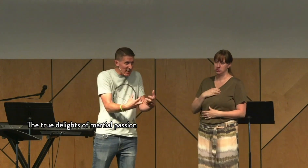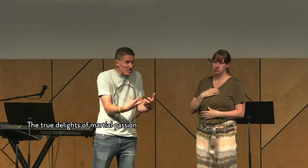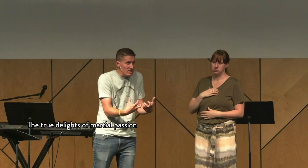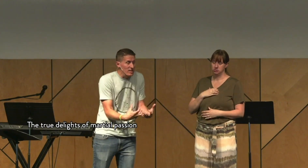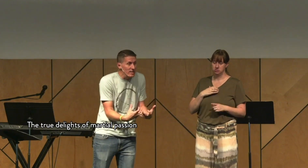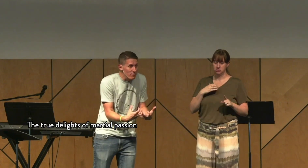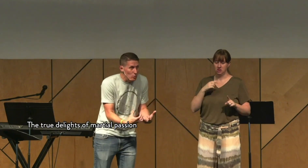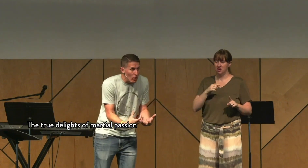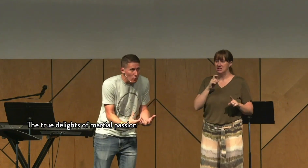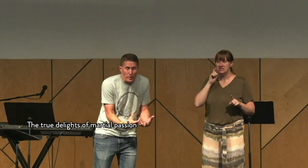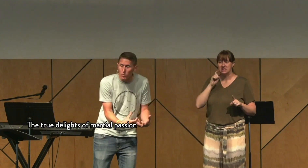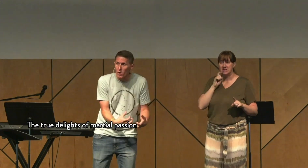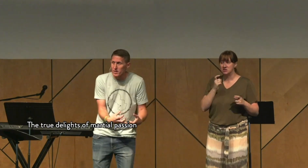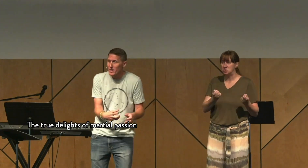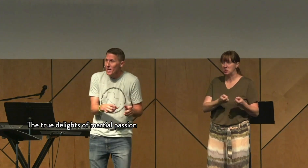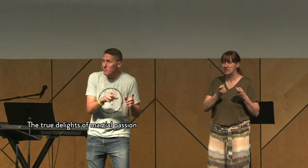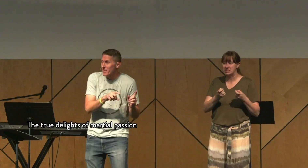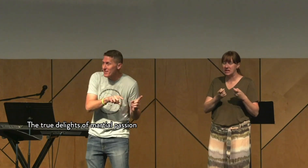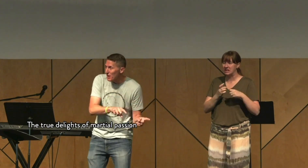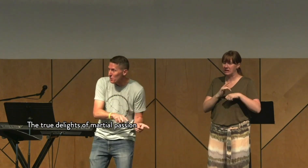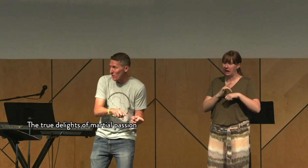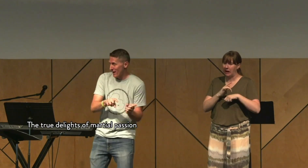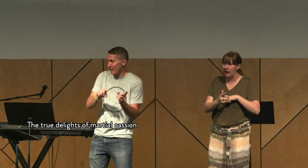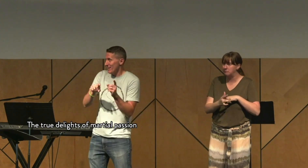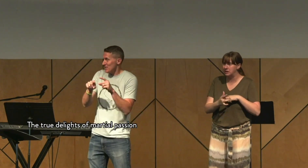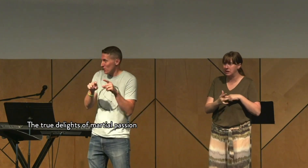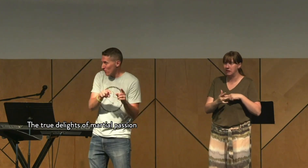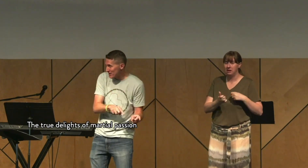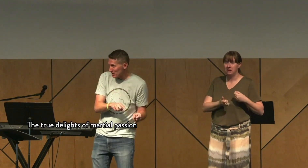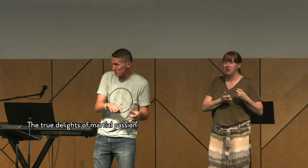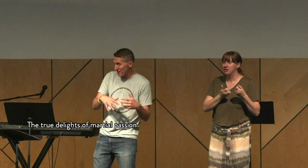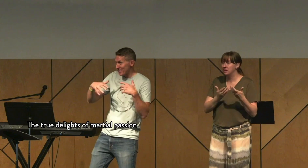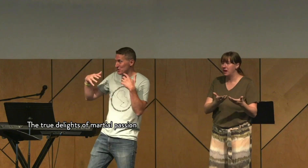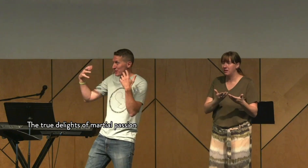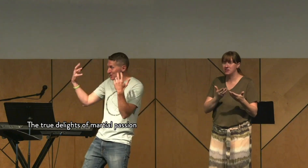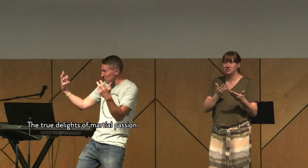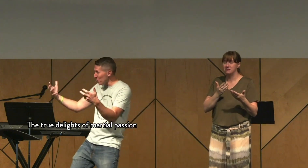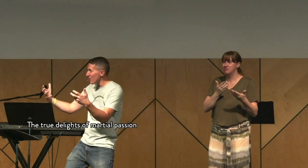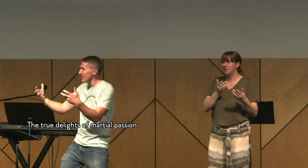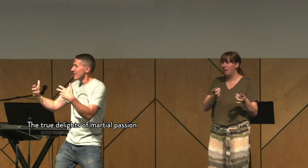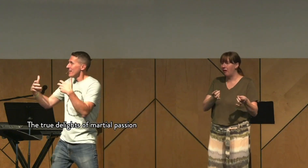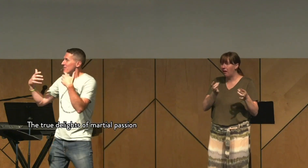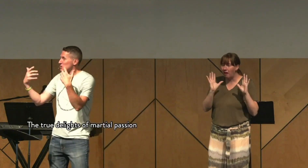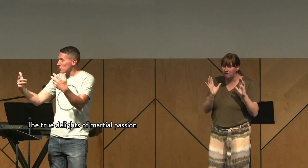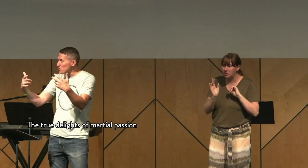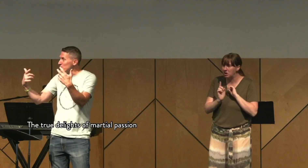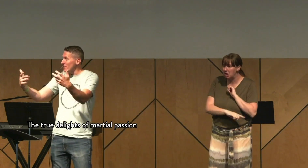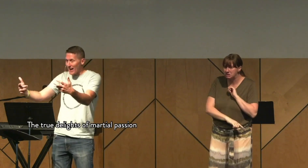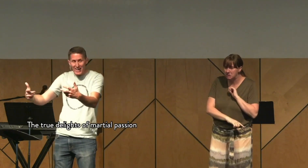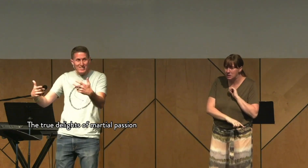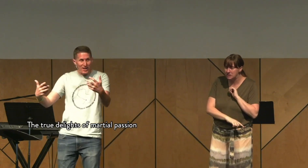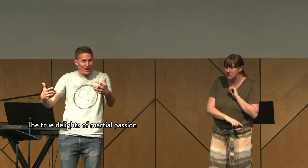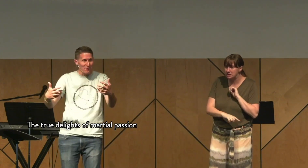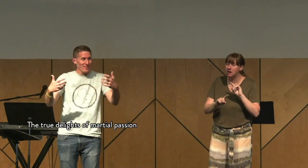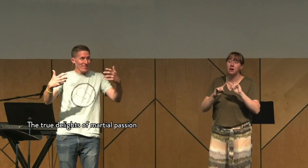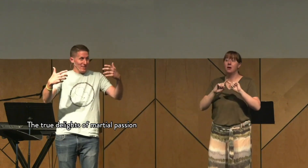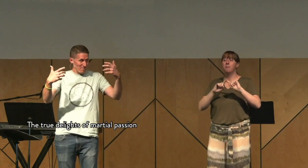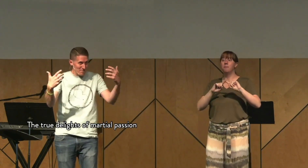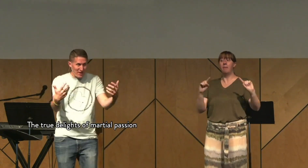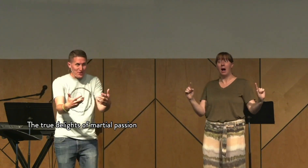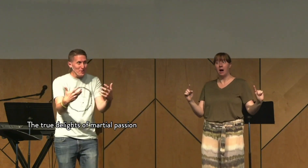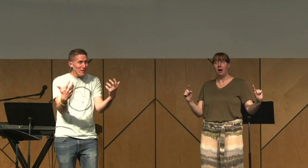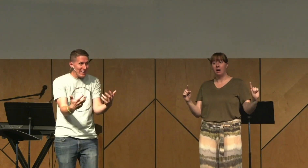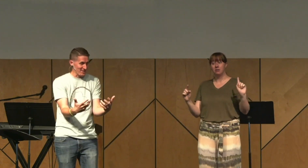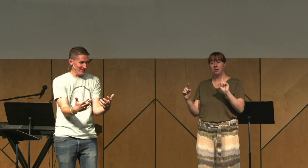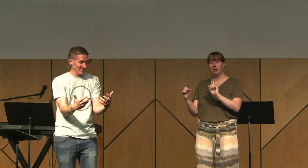is. It doesn't deliver what we want. But another way to avoid sexual sin is to enjoy the true delights of